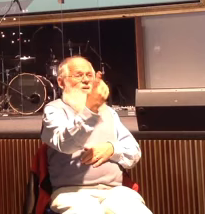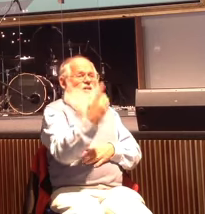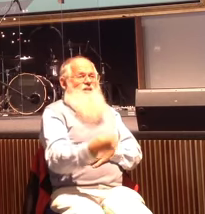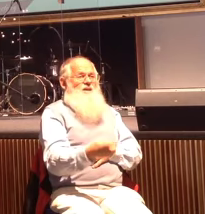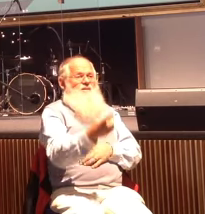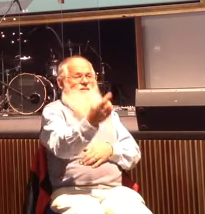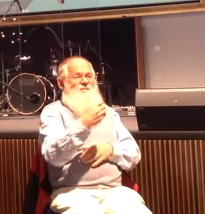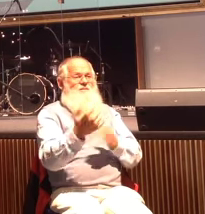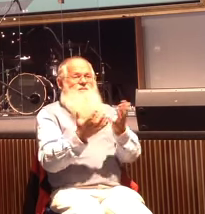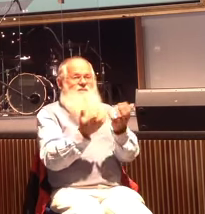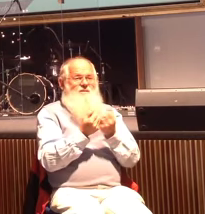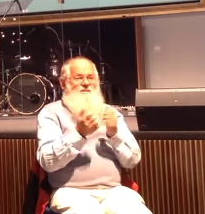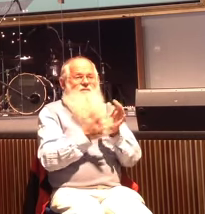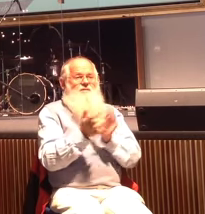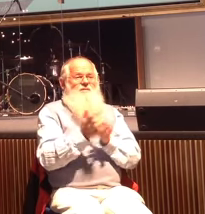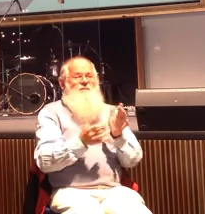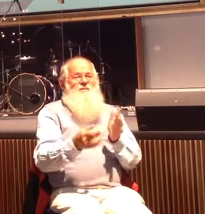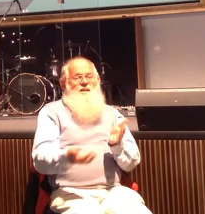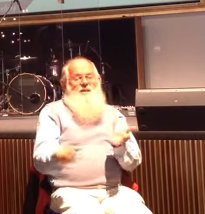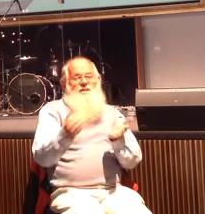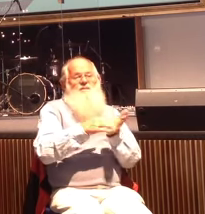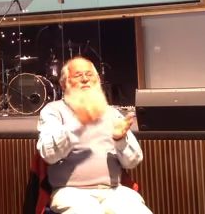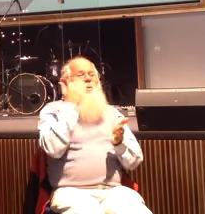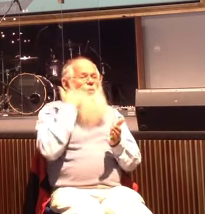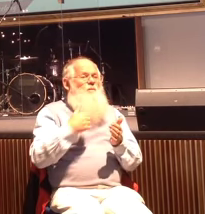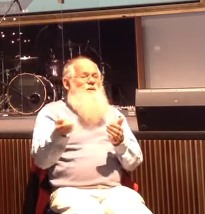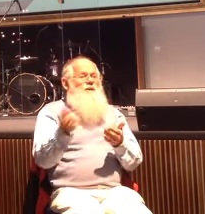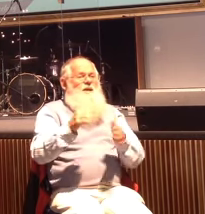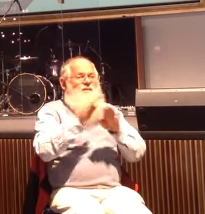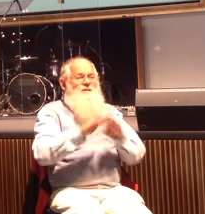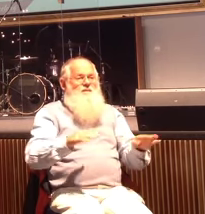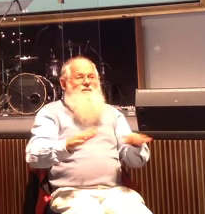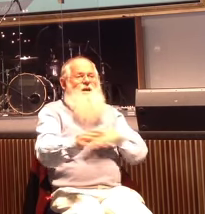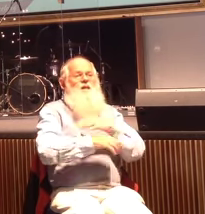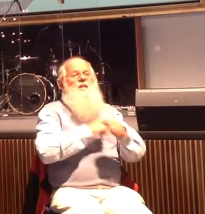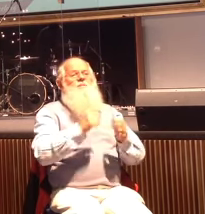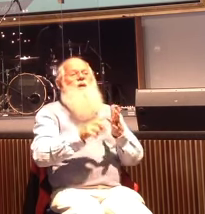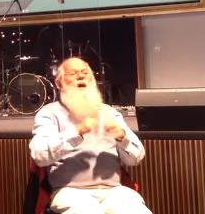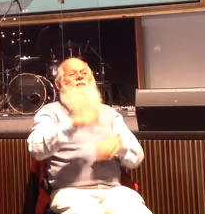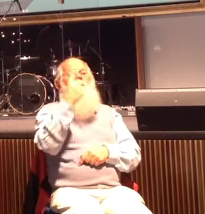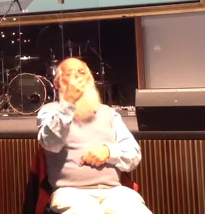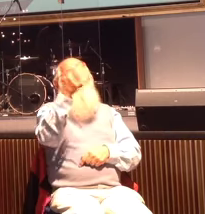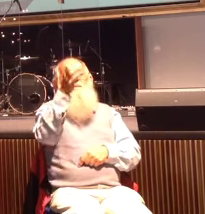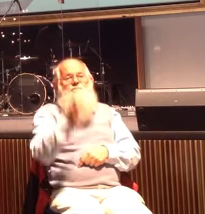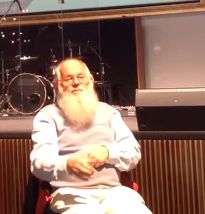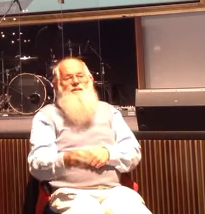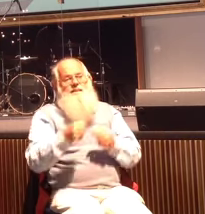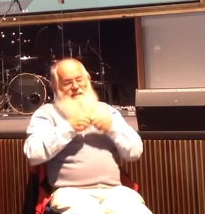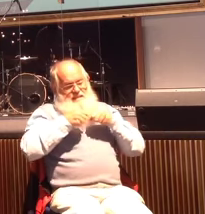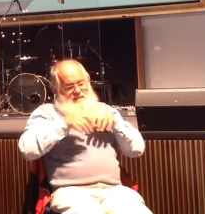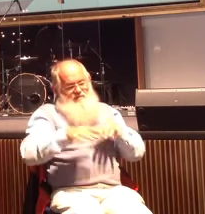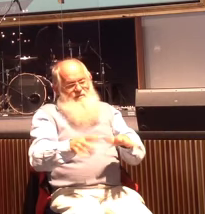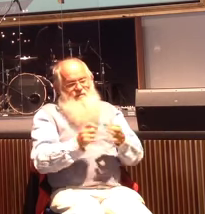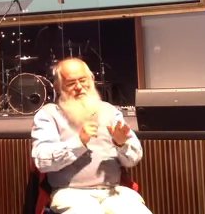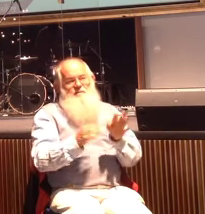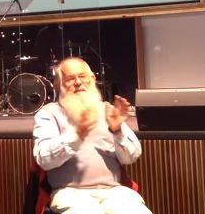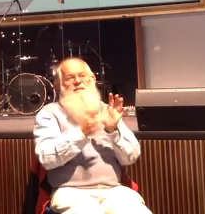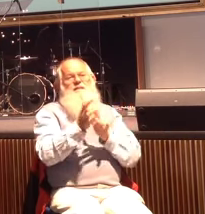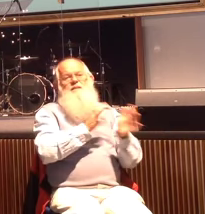him plus women and children the power of one person being affected by Jesus Christ and being